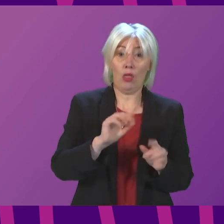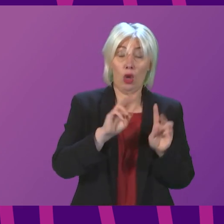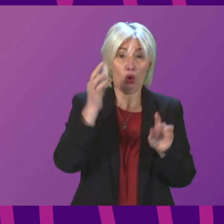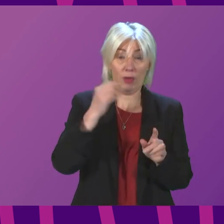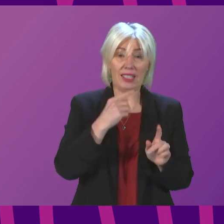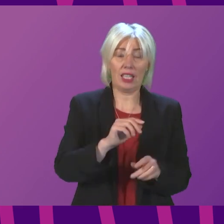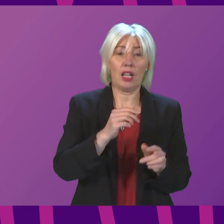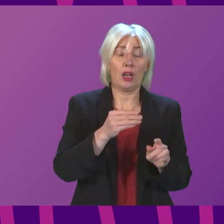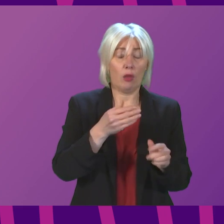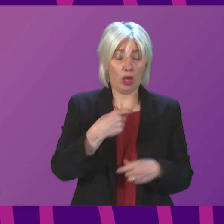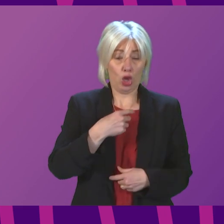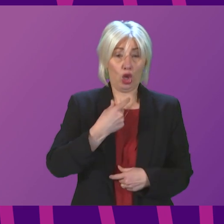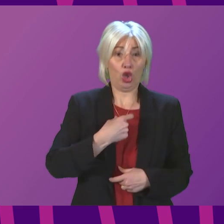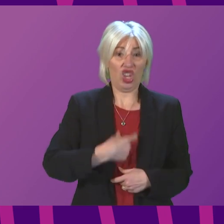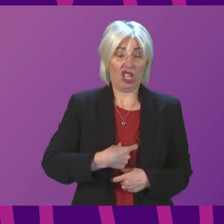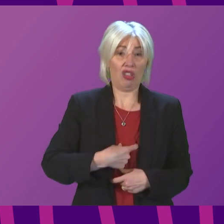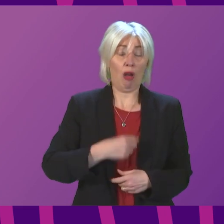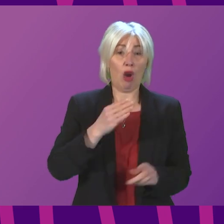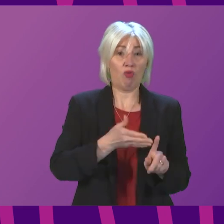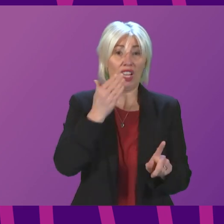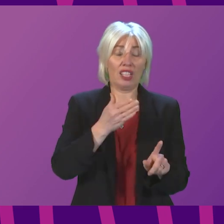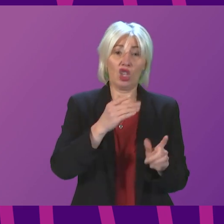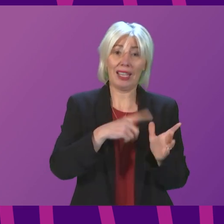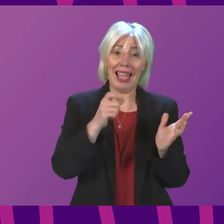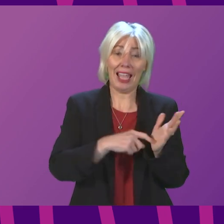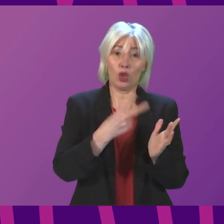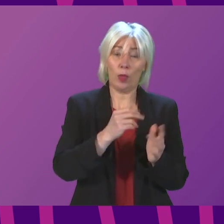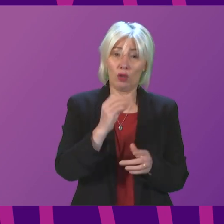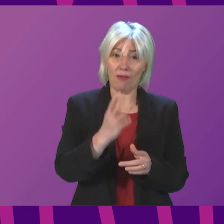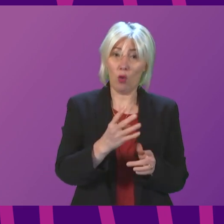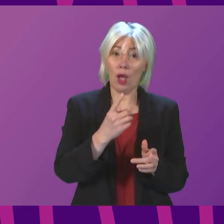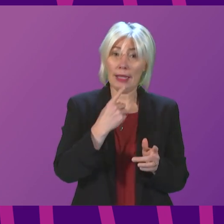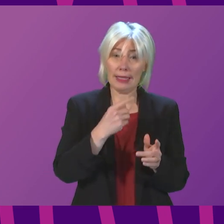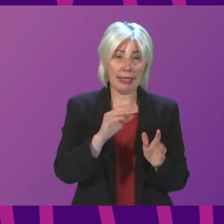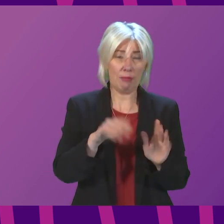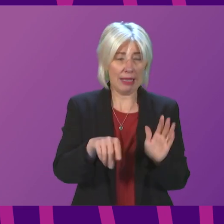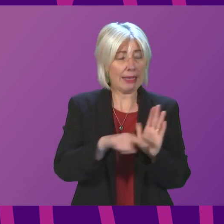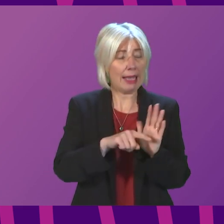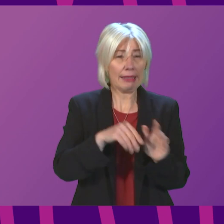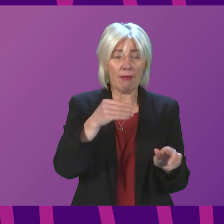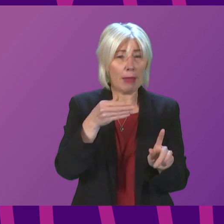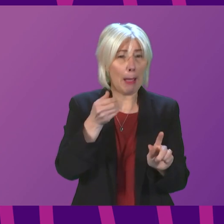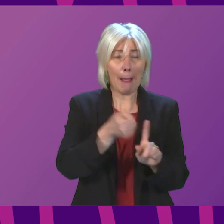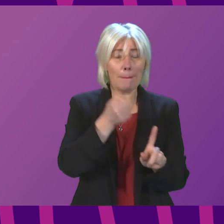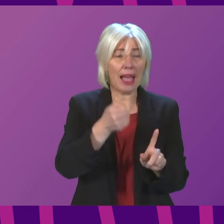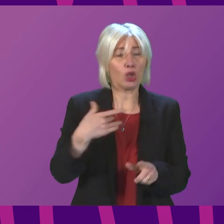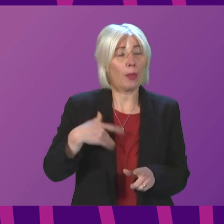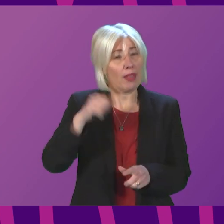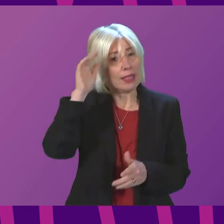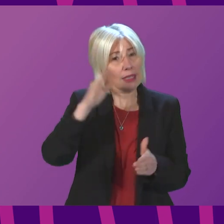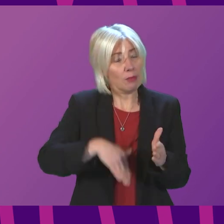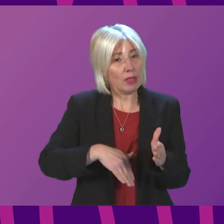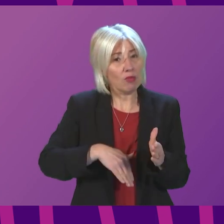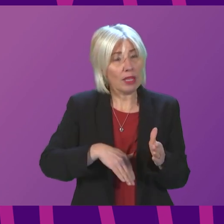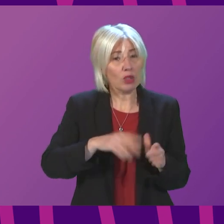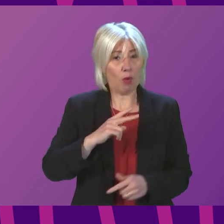Recognition Act 2004 is far removed from reflecting best practice and has a significant negative impact on the lived experience of